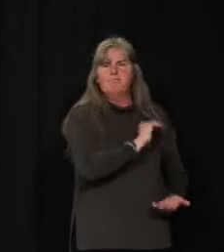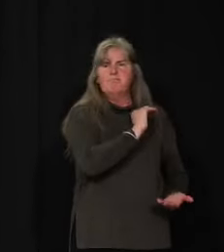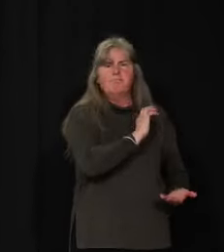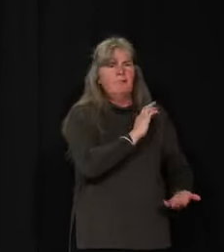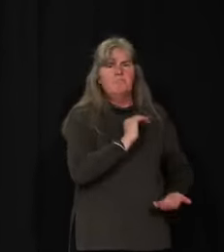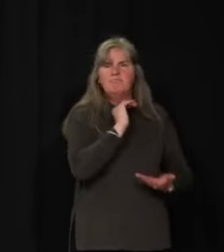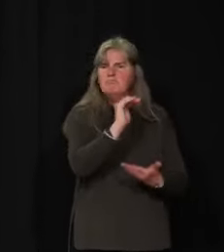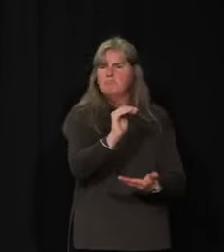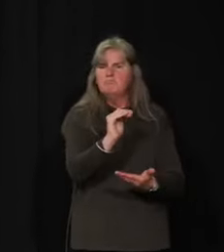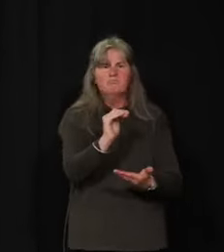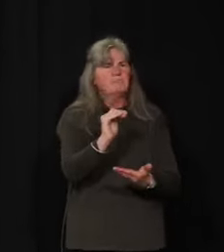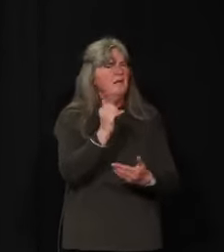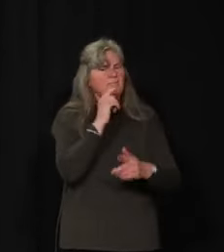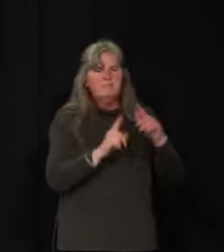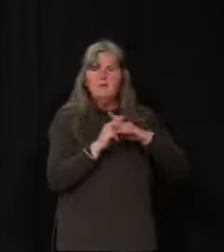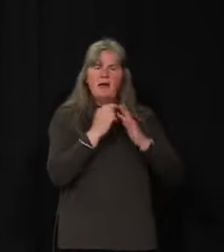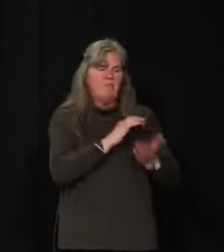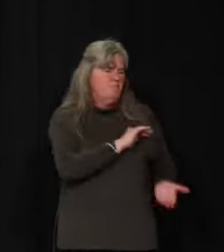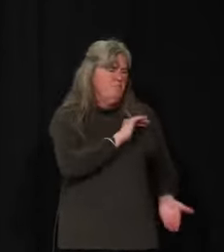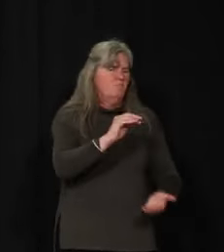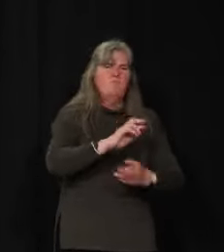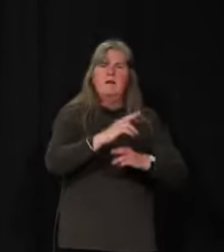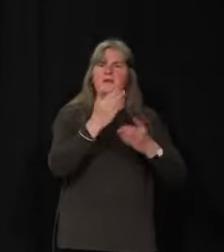whatever may come in the future.